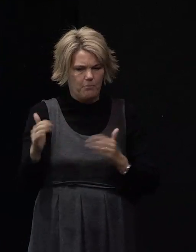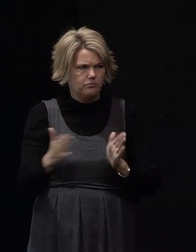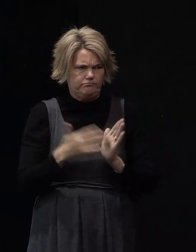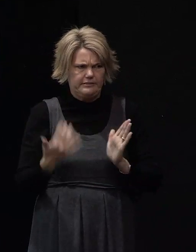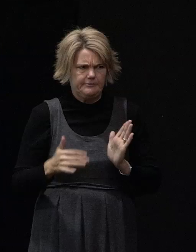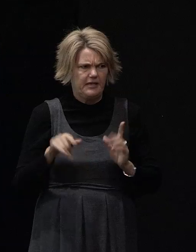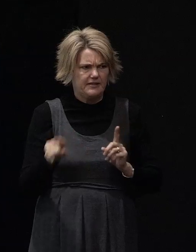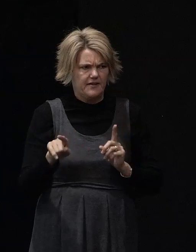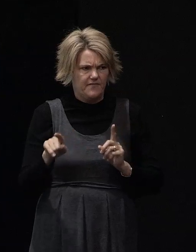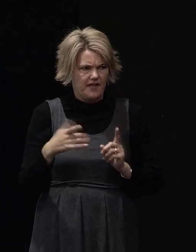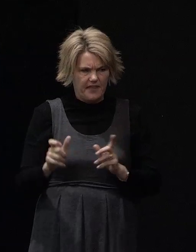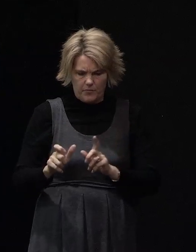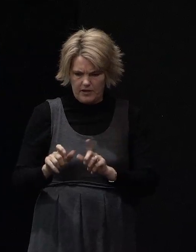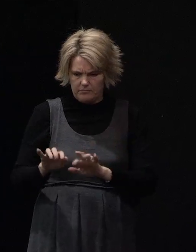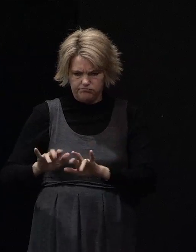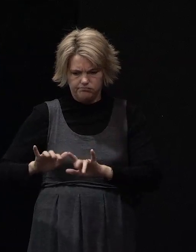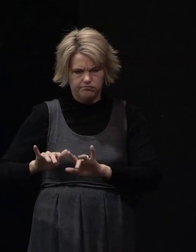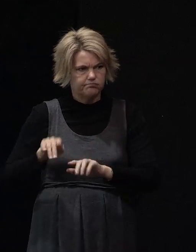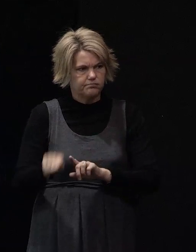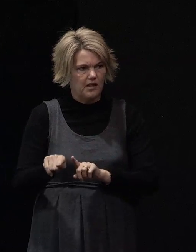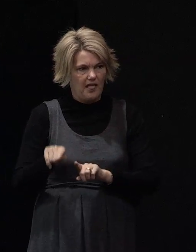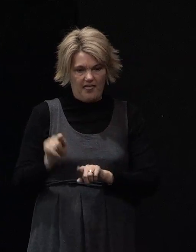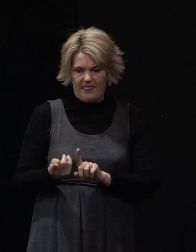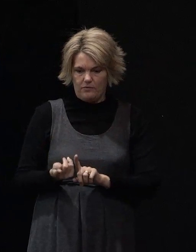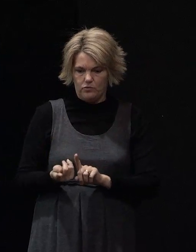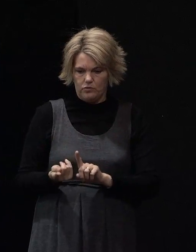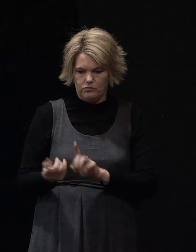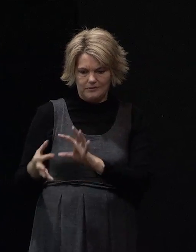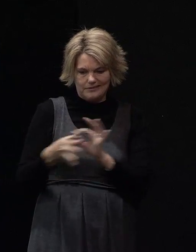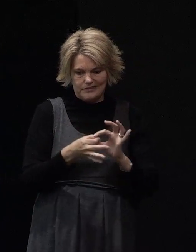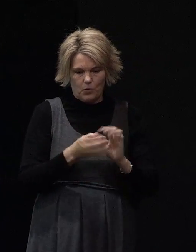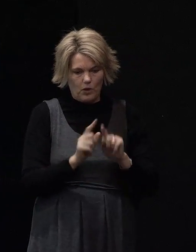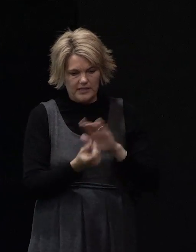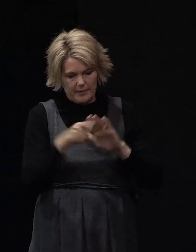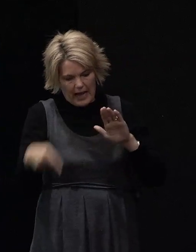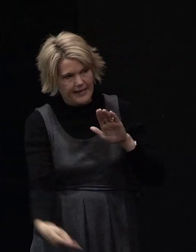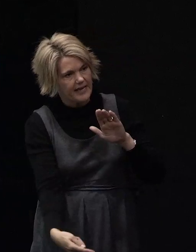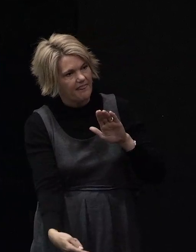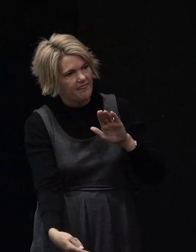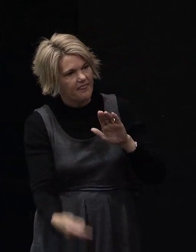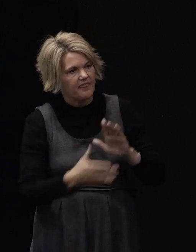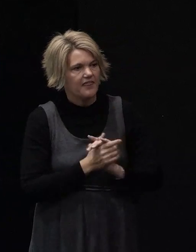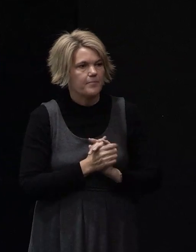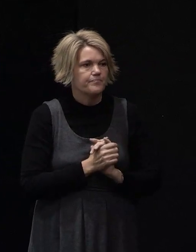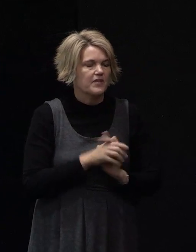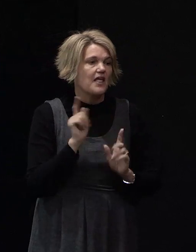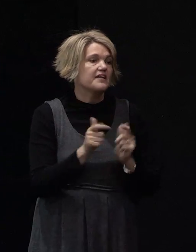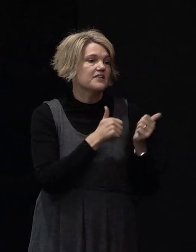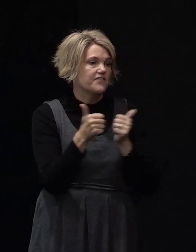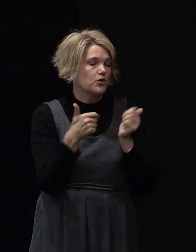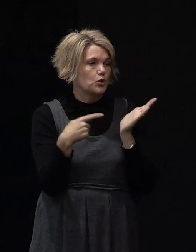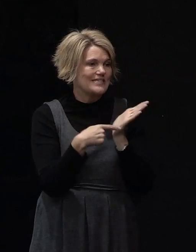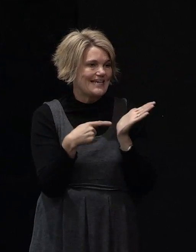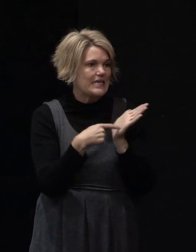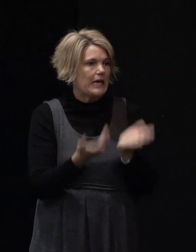run the responses through that and then that can tell us or correlate what the ground conditions are and it's a very good technique to get